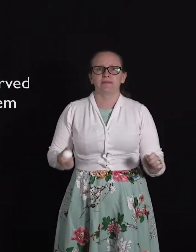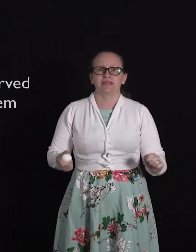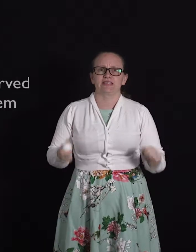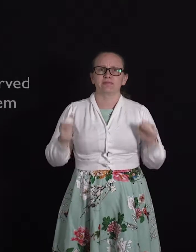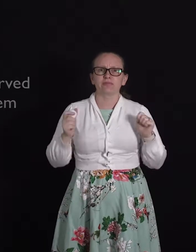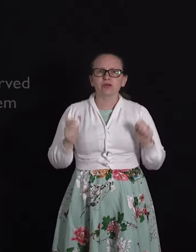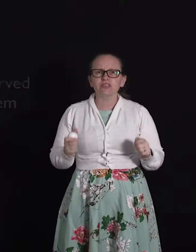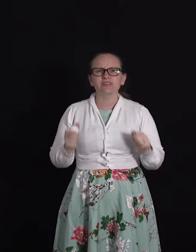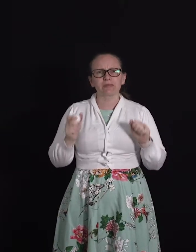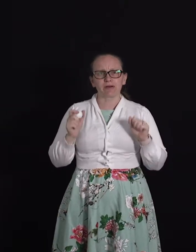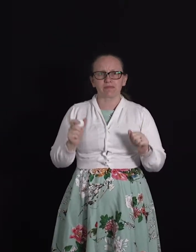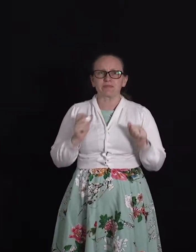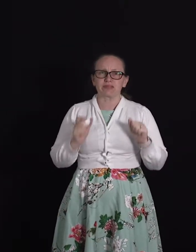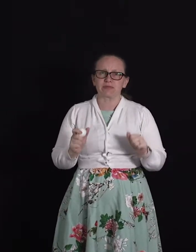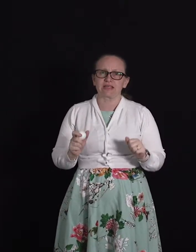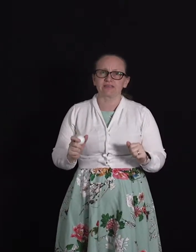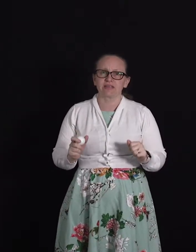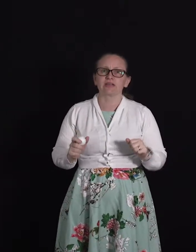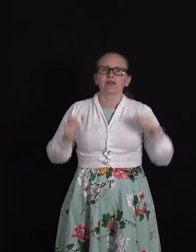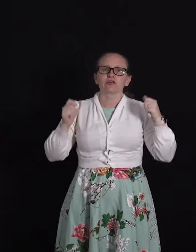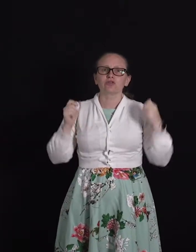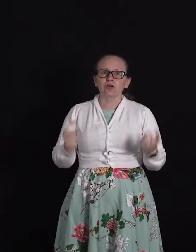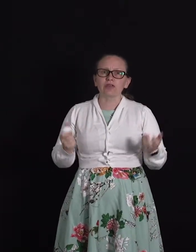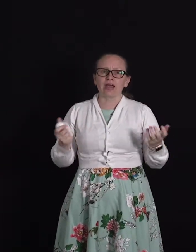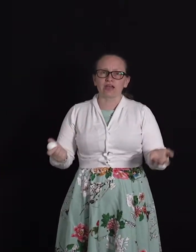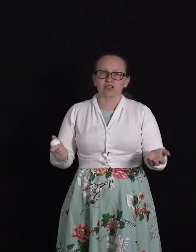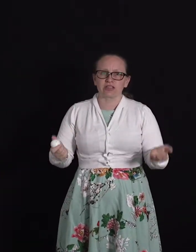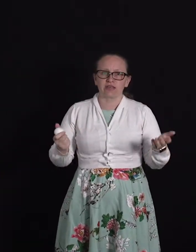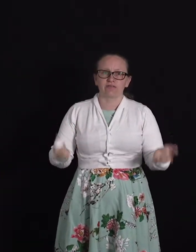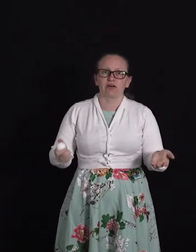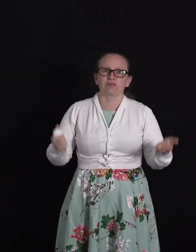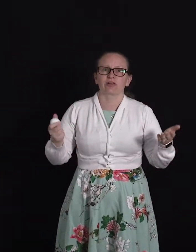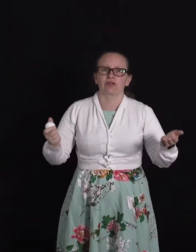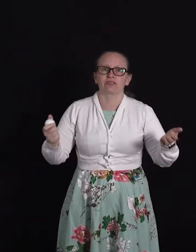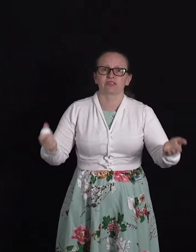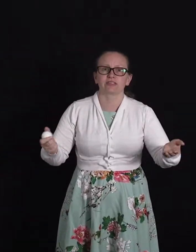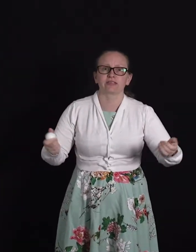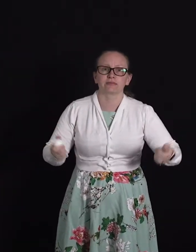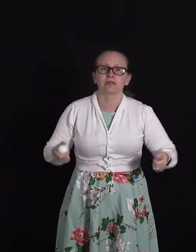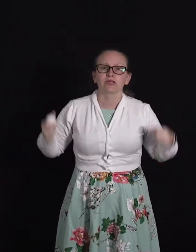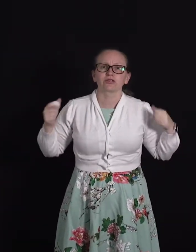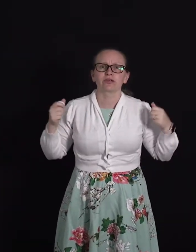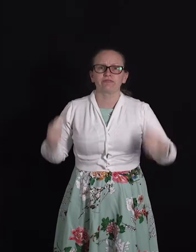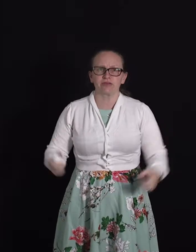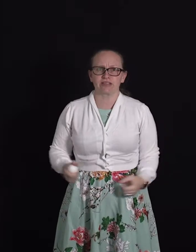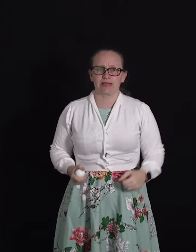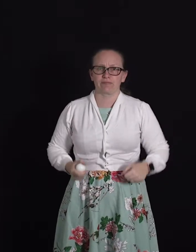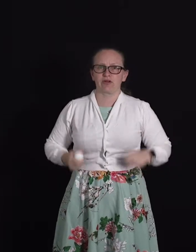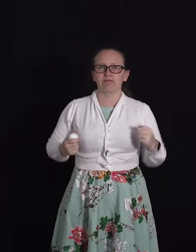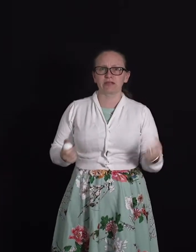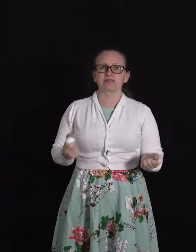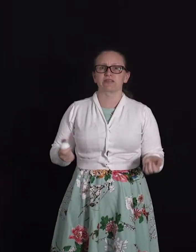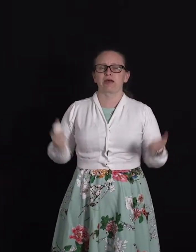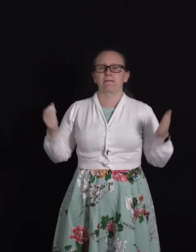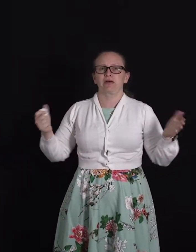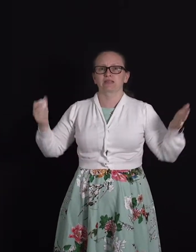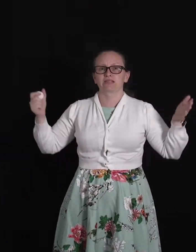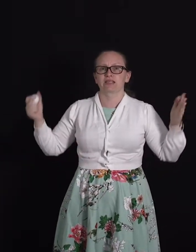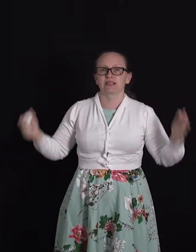is that most of the problems that we're given don't actually involve a closed system. So for example if we consider a person in a